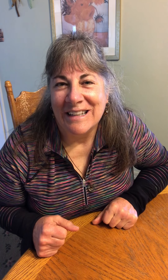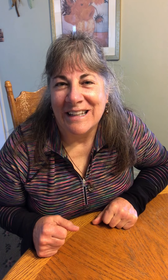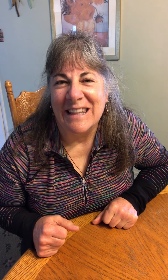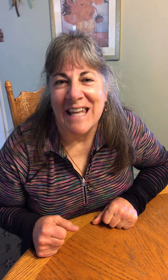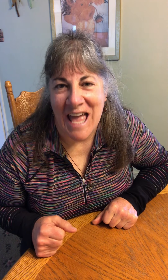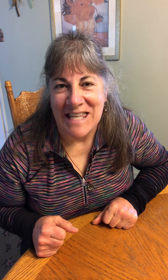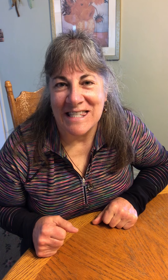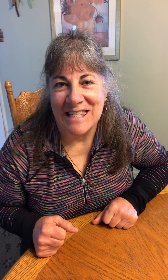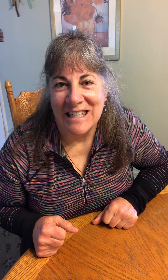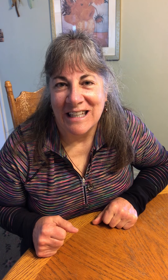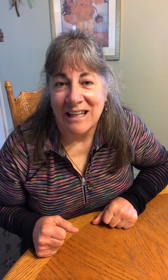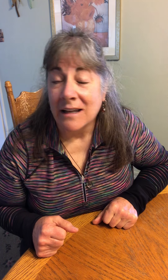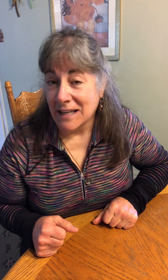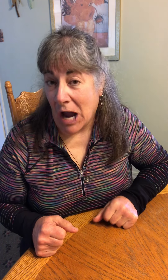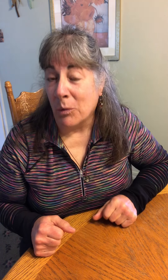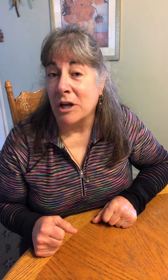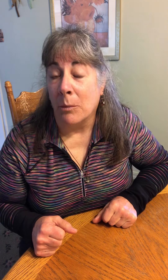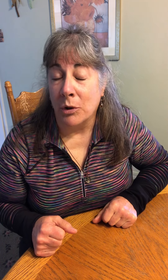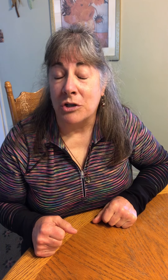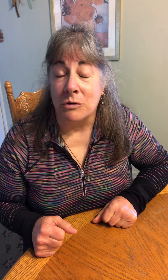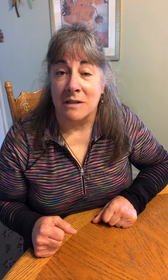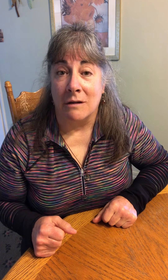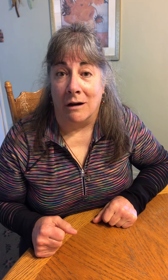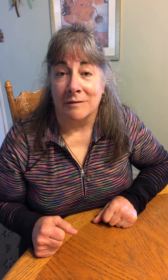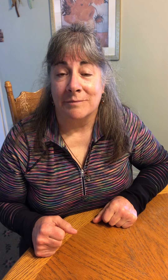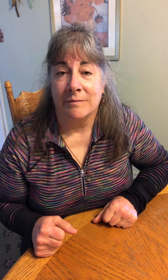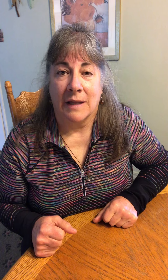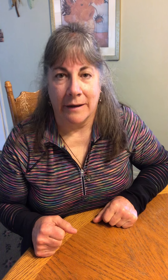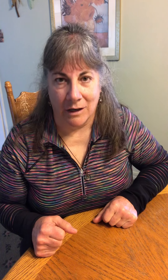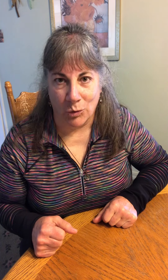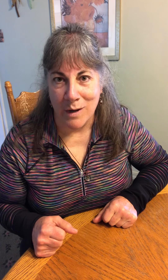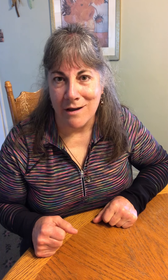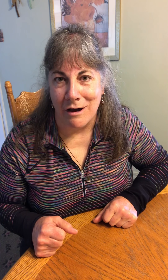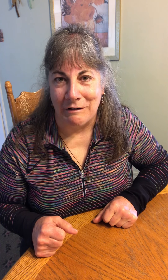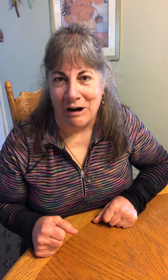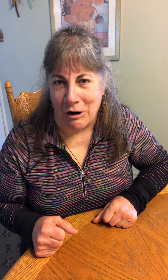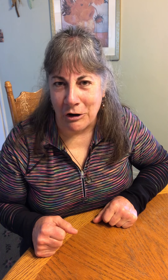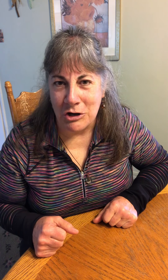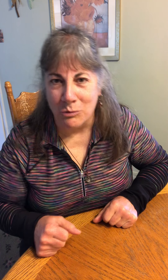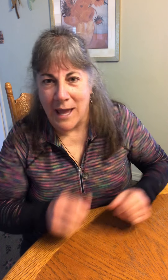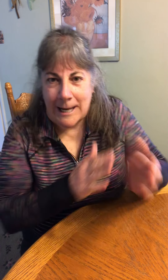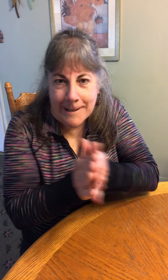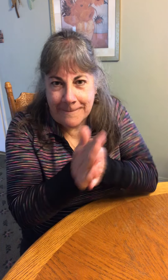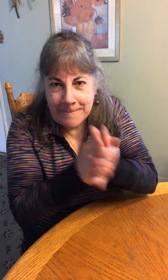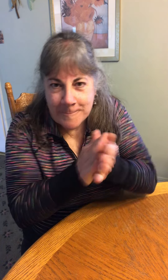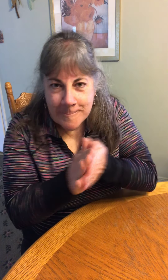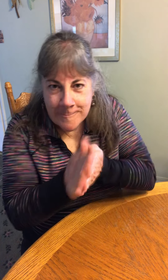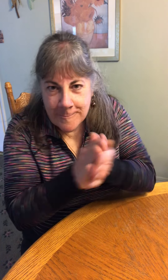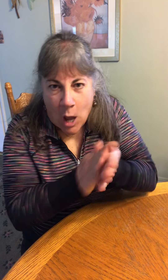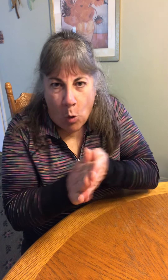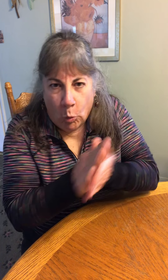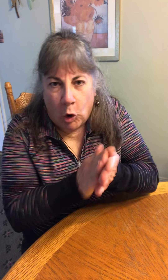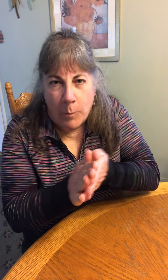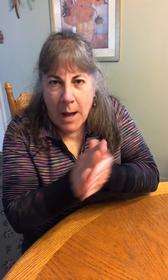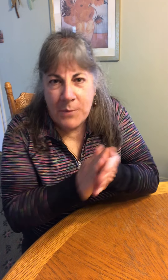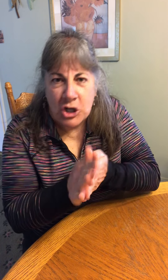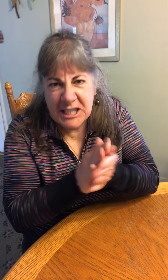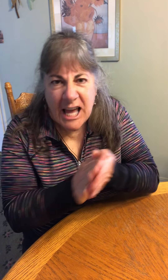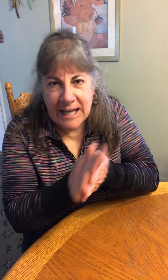Diez. One we're gonna put it to a song. Here we go. Are you ready? Warm up your sign